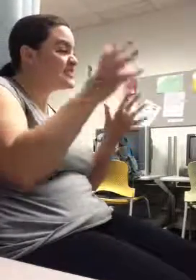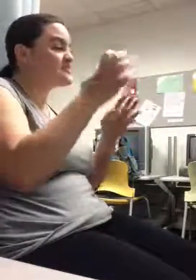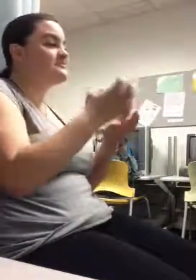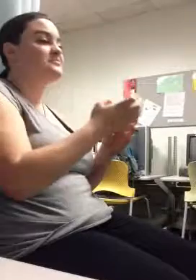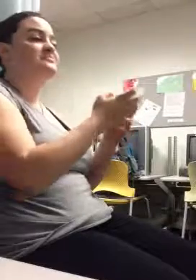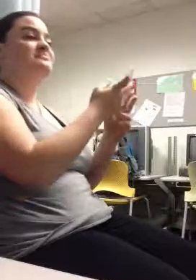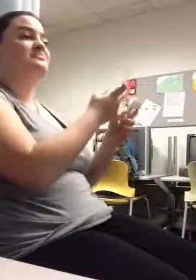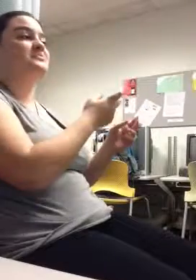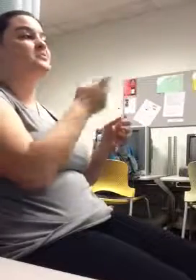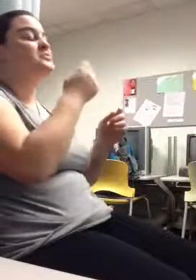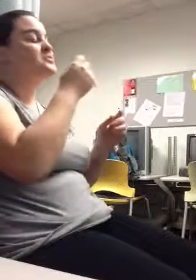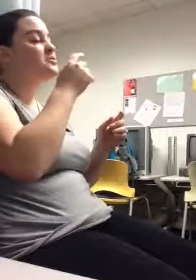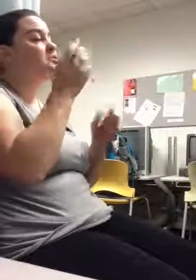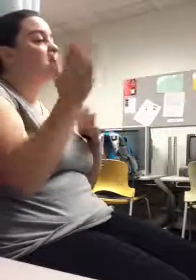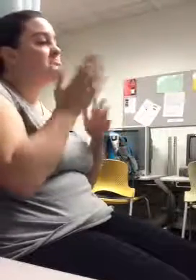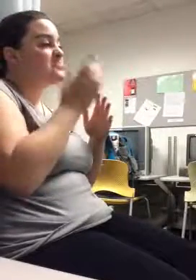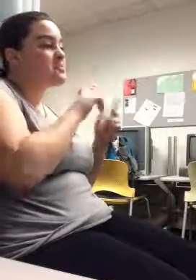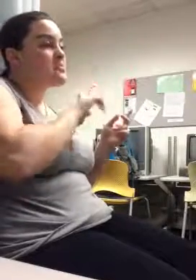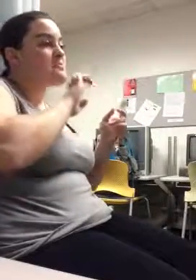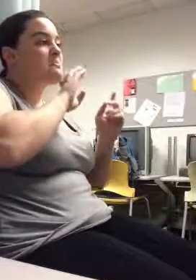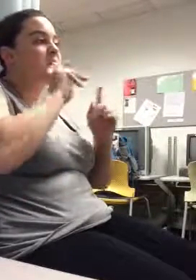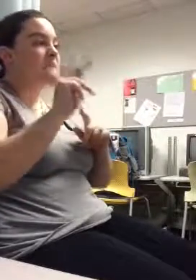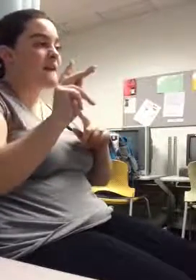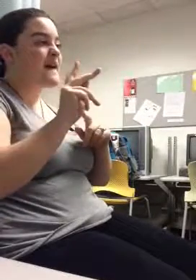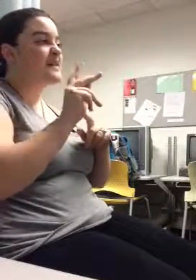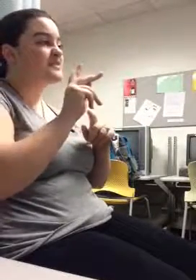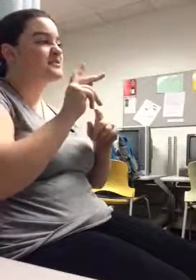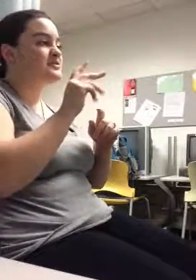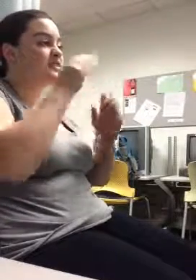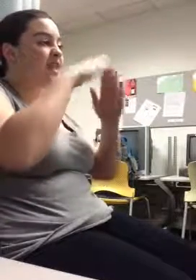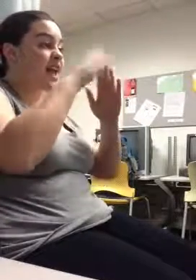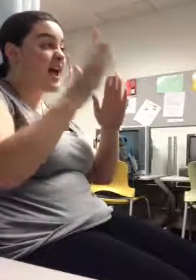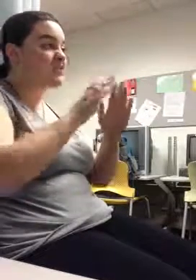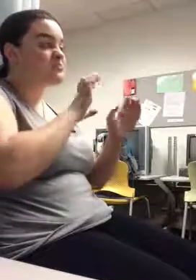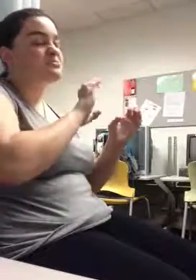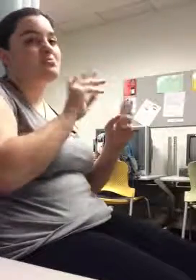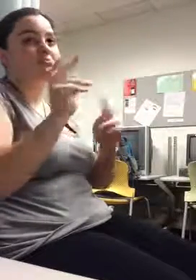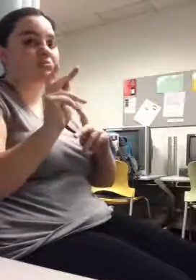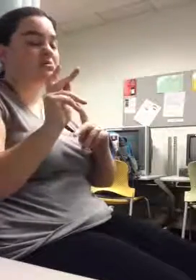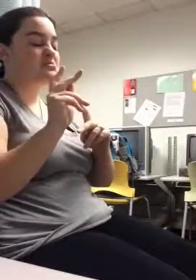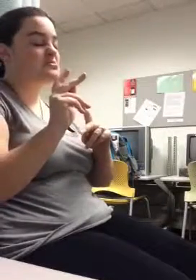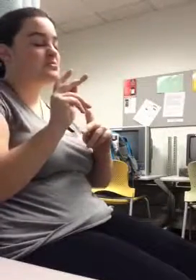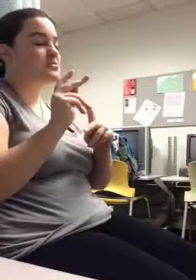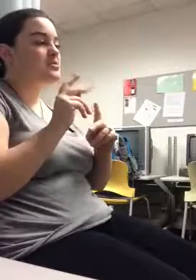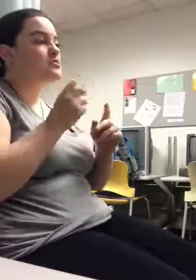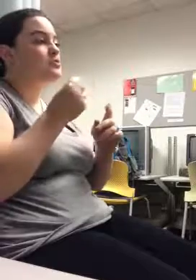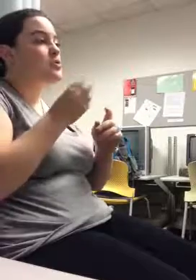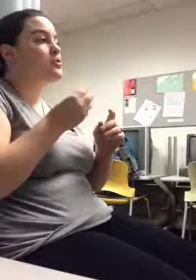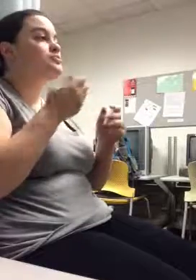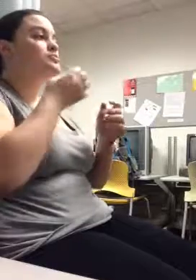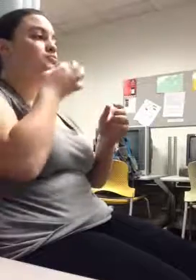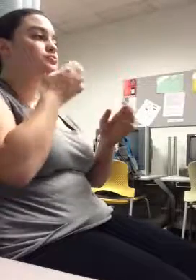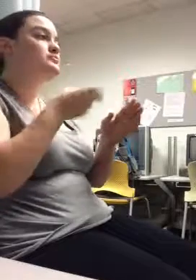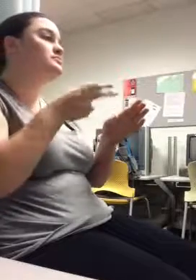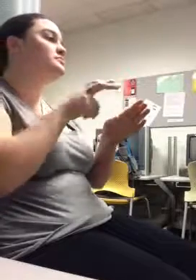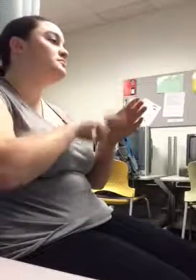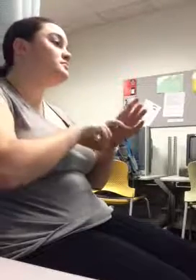back to our guest house in the Renault car. Well, we couldn't find the keys. And